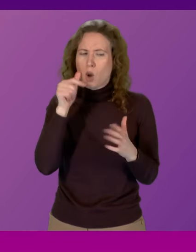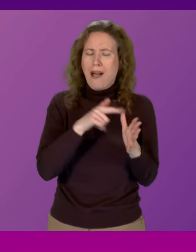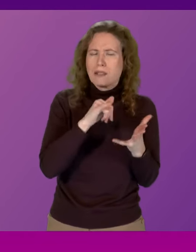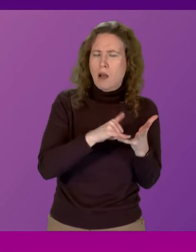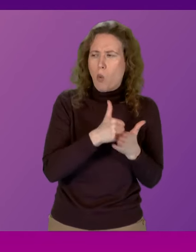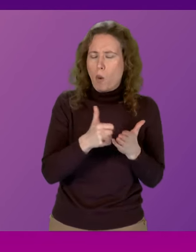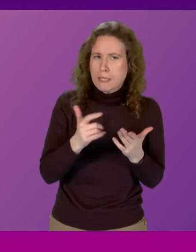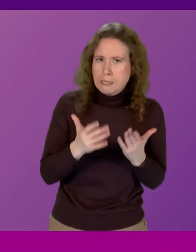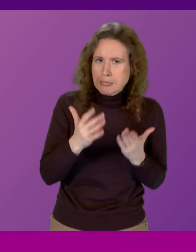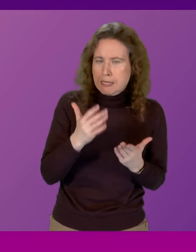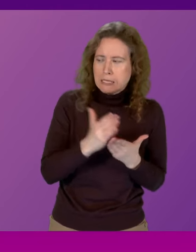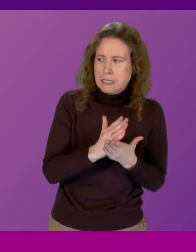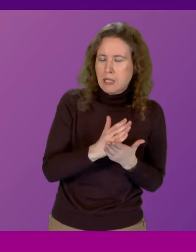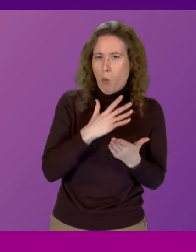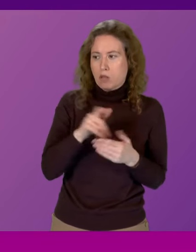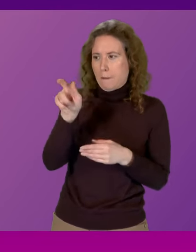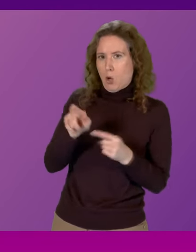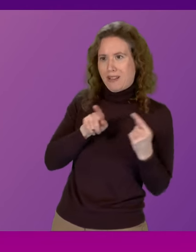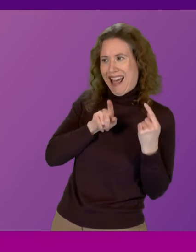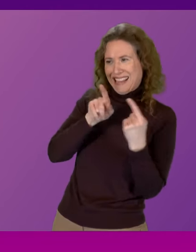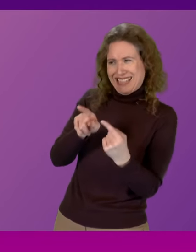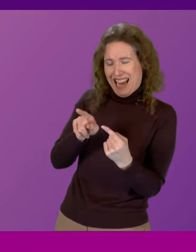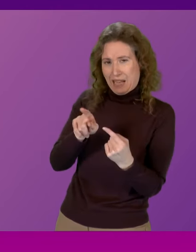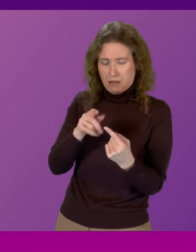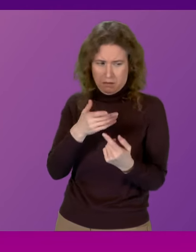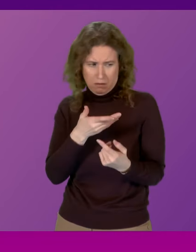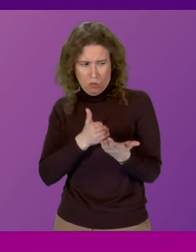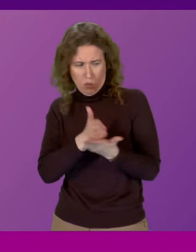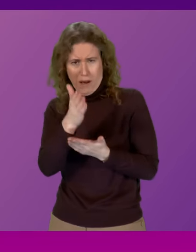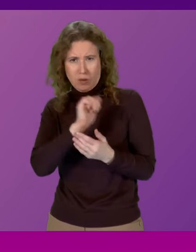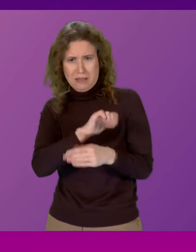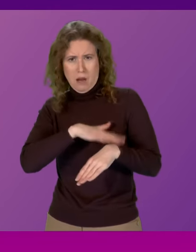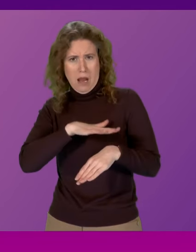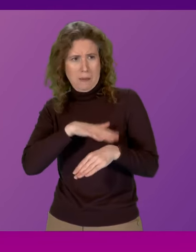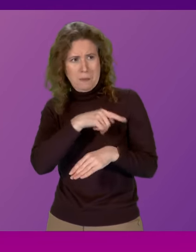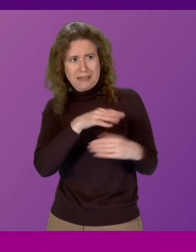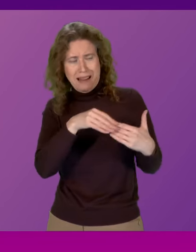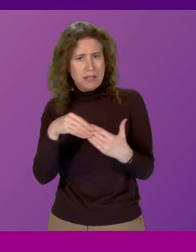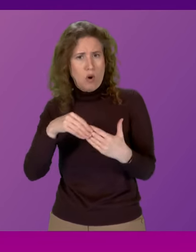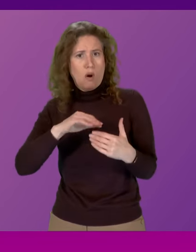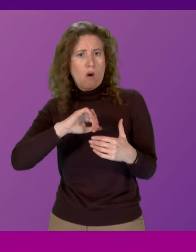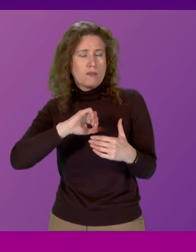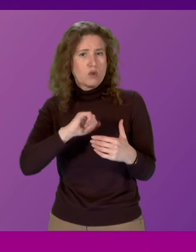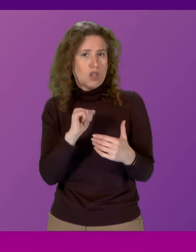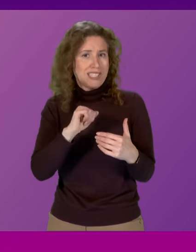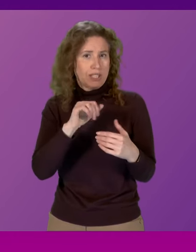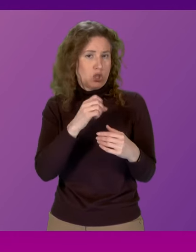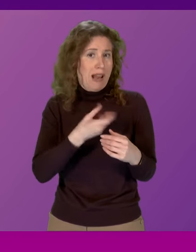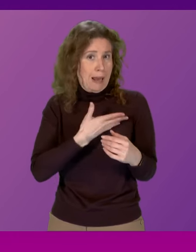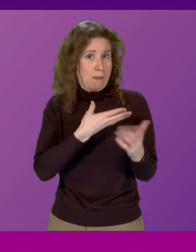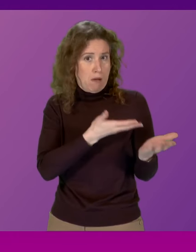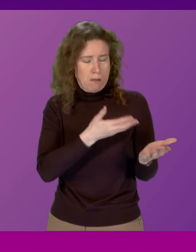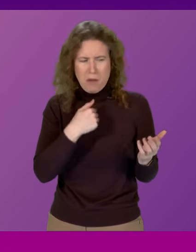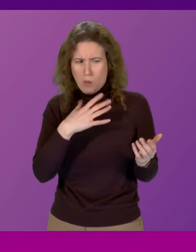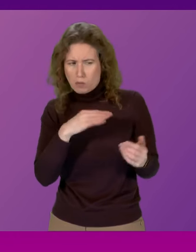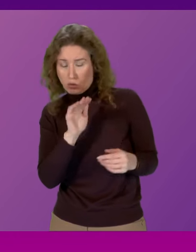when he goes for the personal attacks. It's something he has done throughout his entire period as leader of the Scottish Labour Party. Can